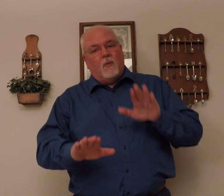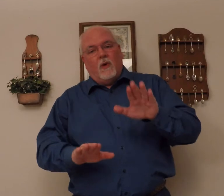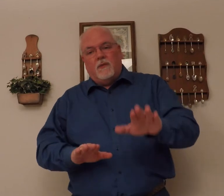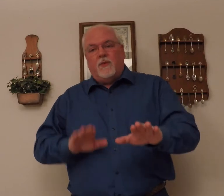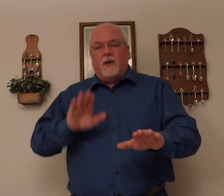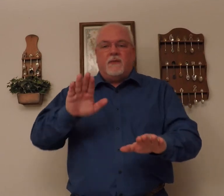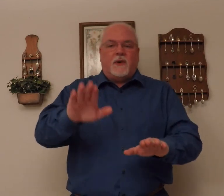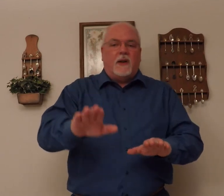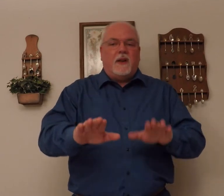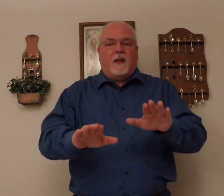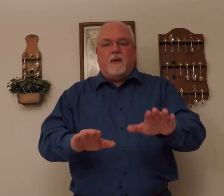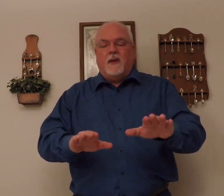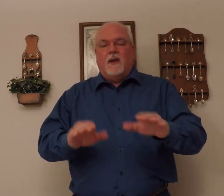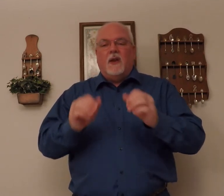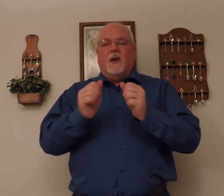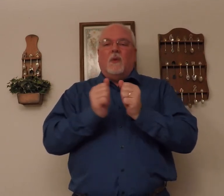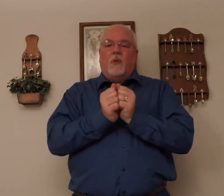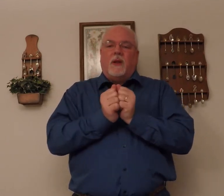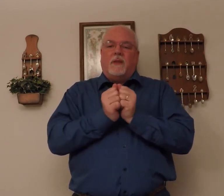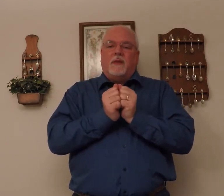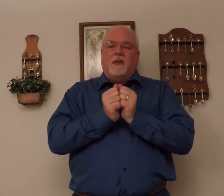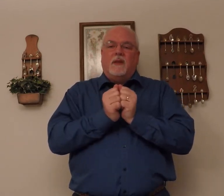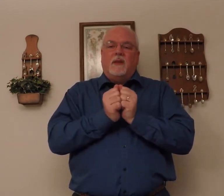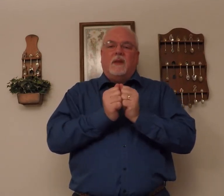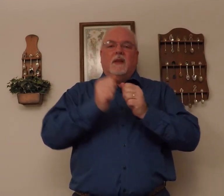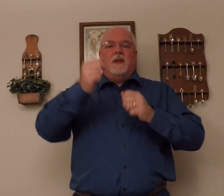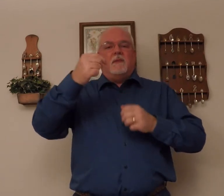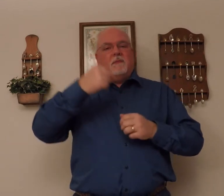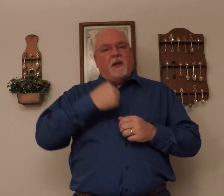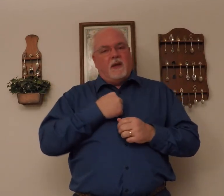one foot in front of the other, with me,